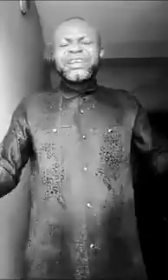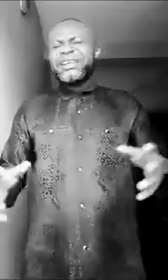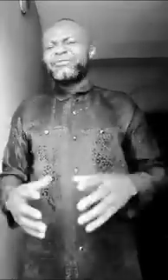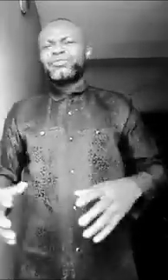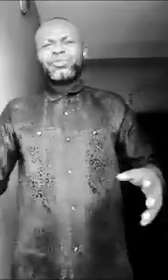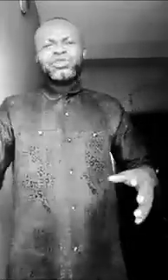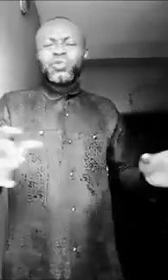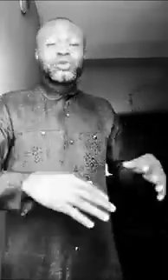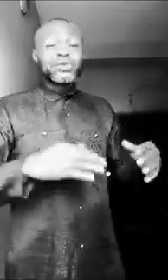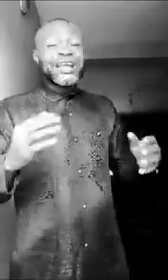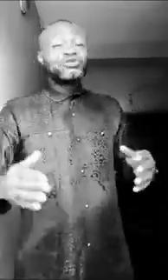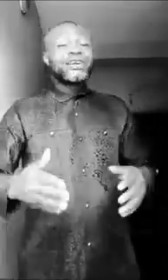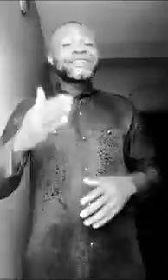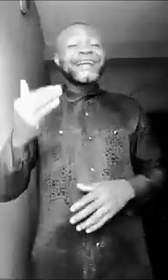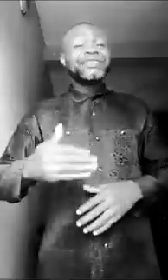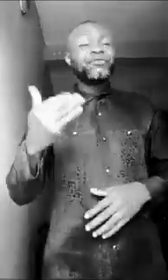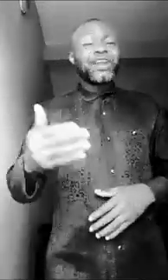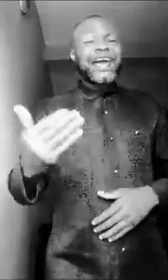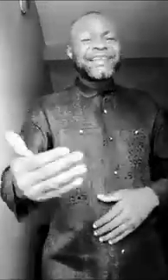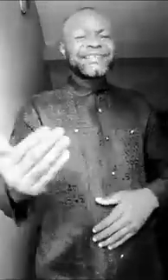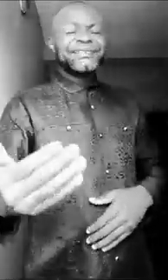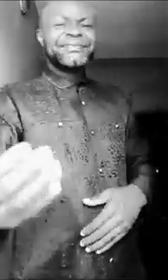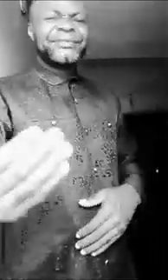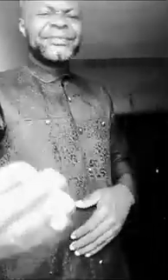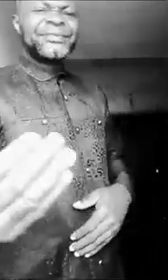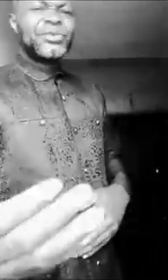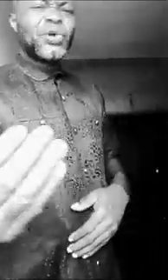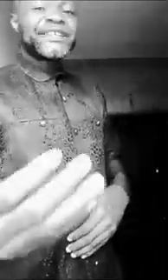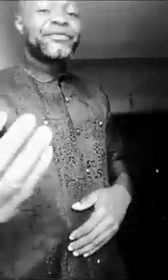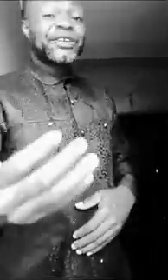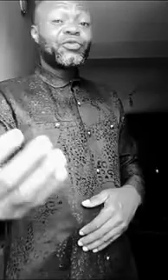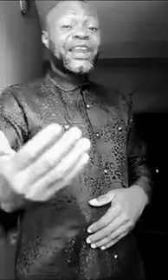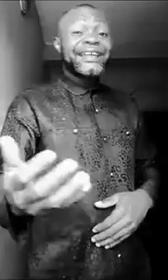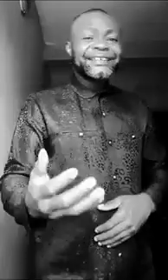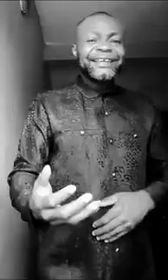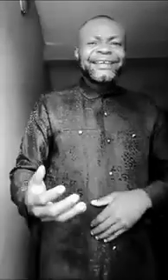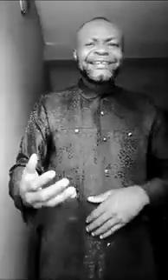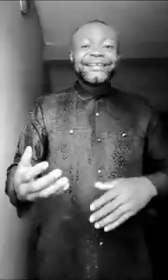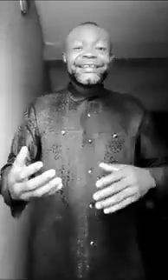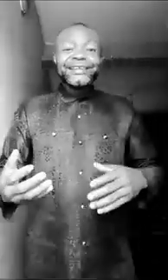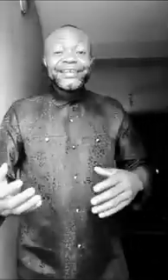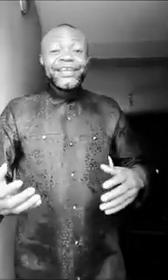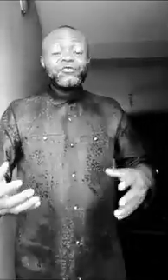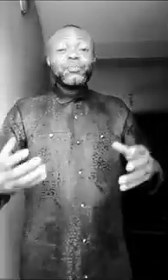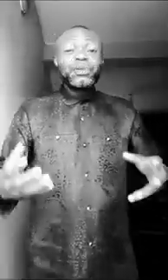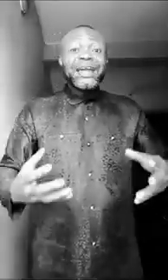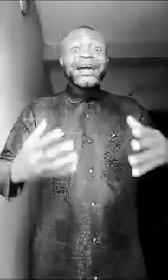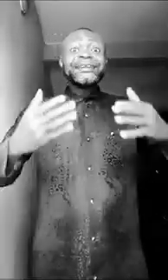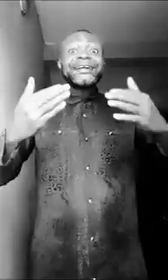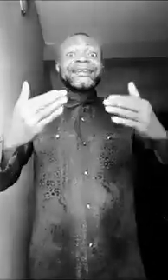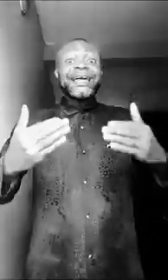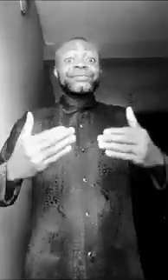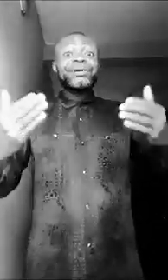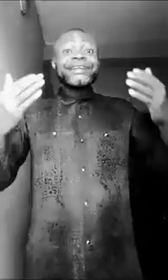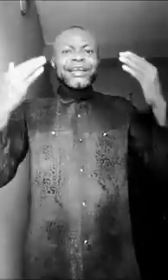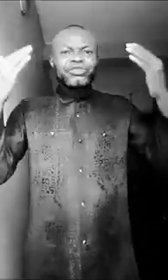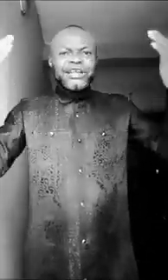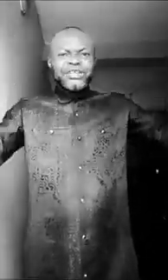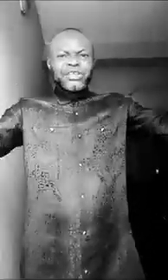way to way to sight you are searching for light you are searching for light if you pray and that light bright and start seeing